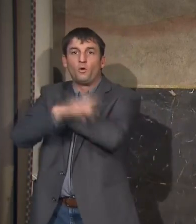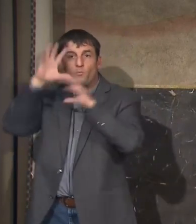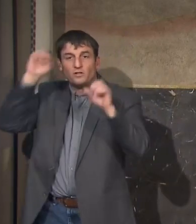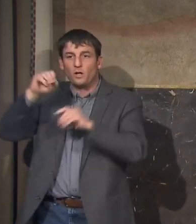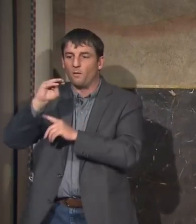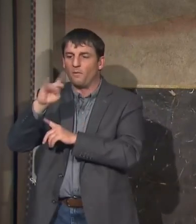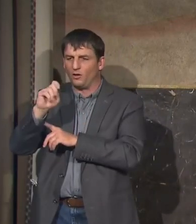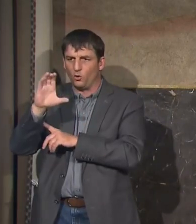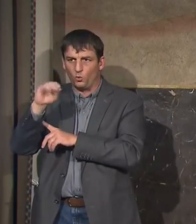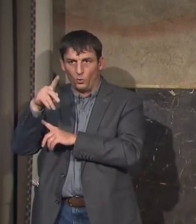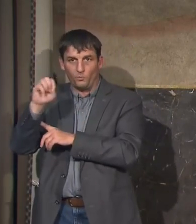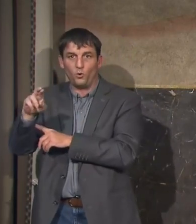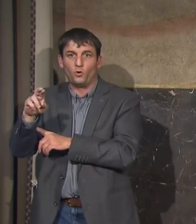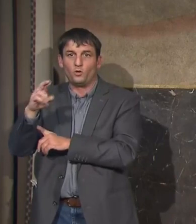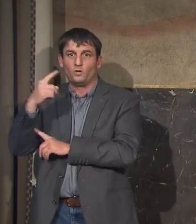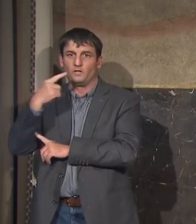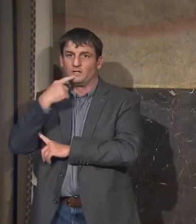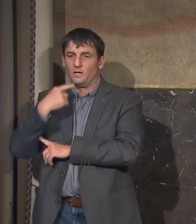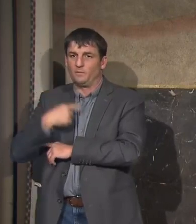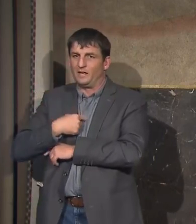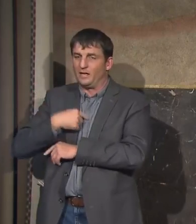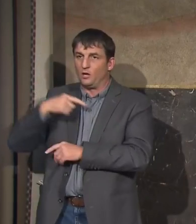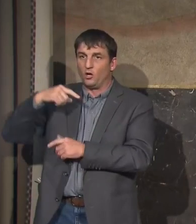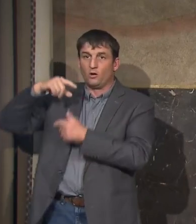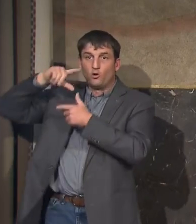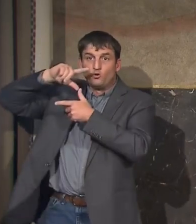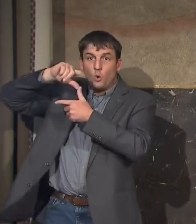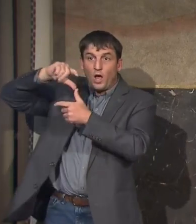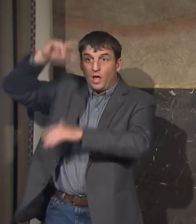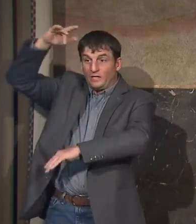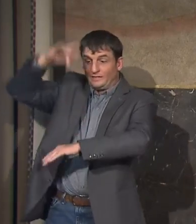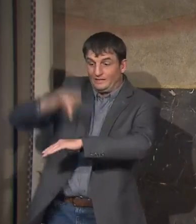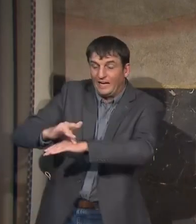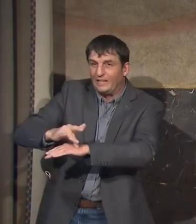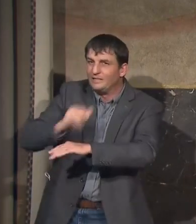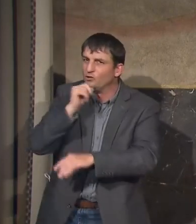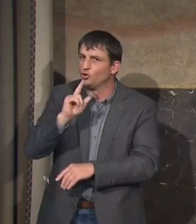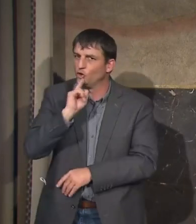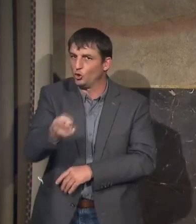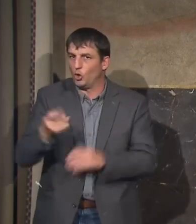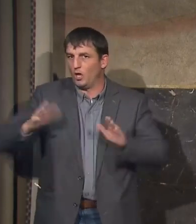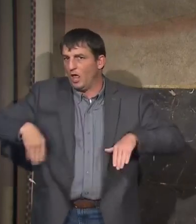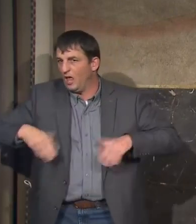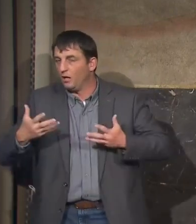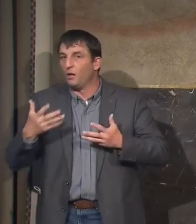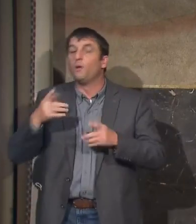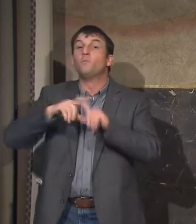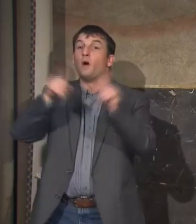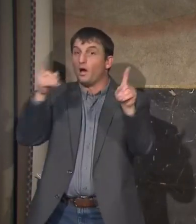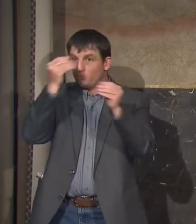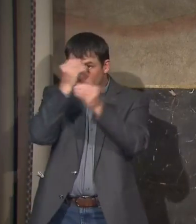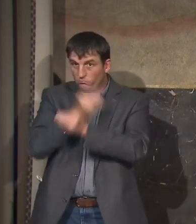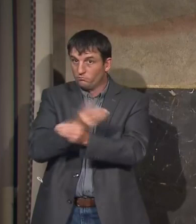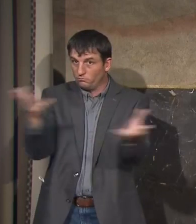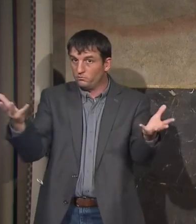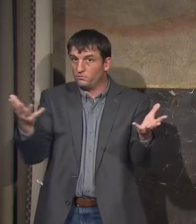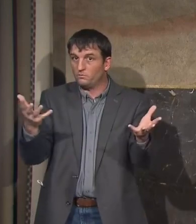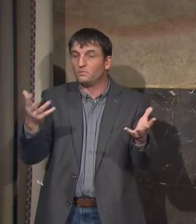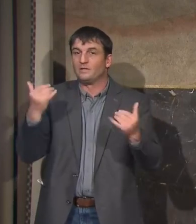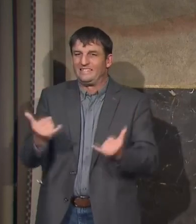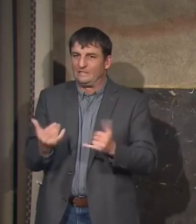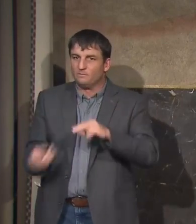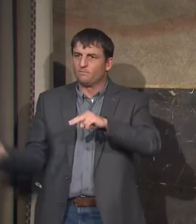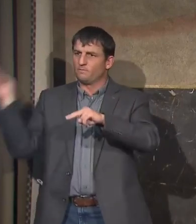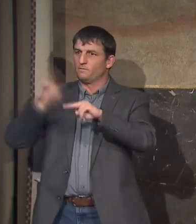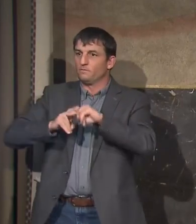St. Tammany tells me he's not sure that it actually touched the ground but we do want everyone to be aware that there is an elevated risk